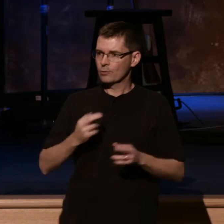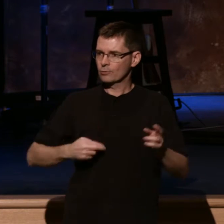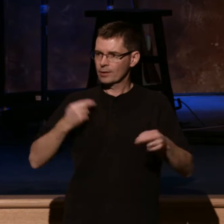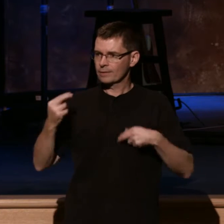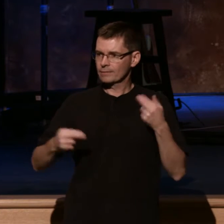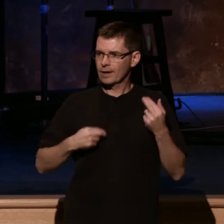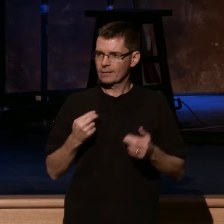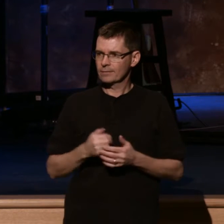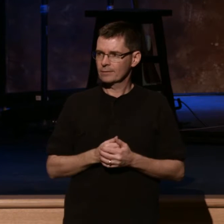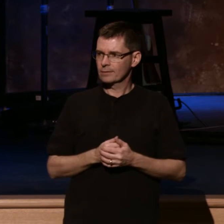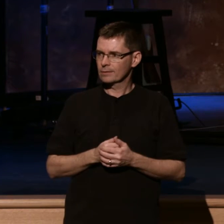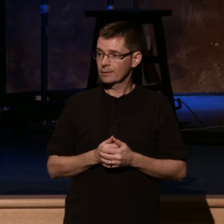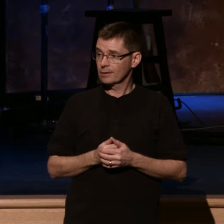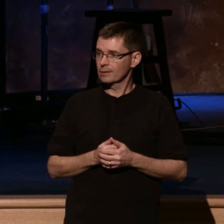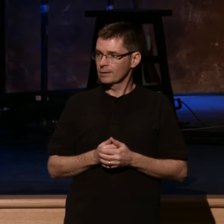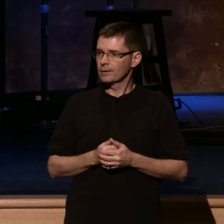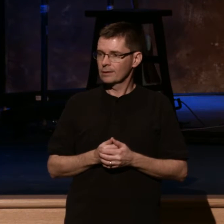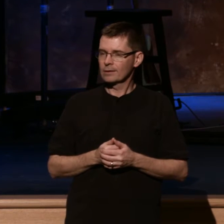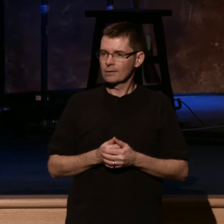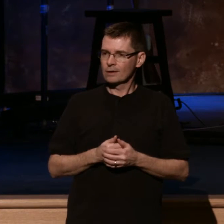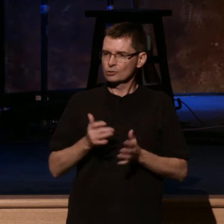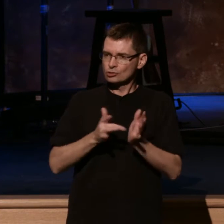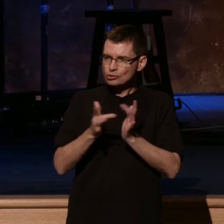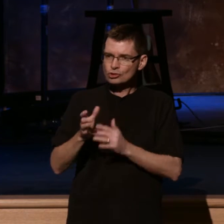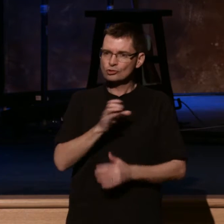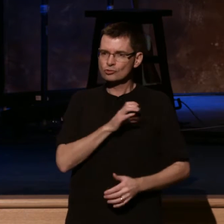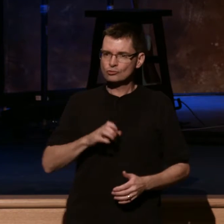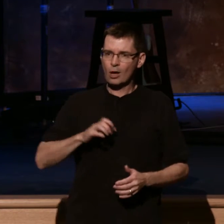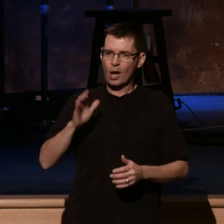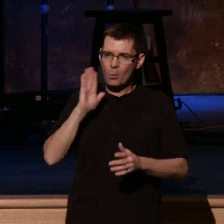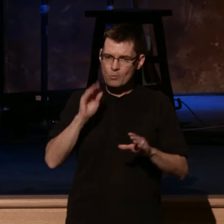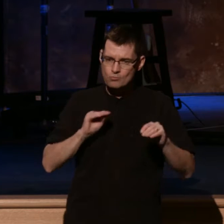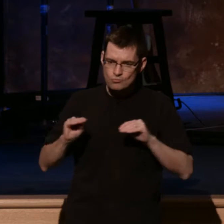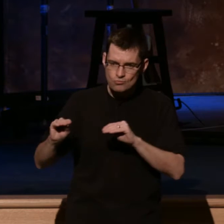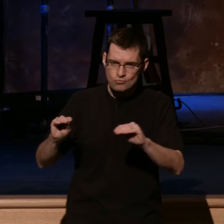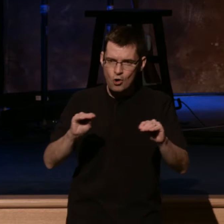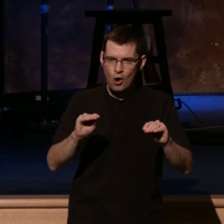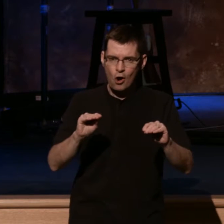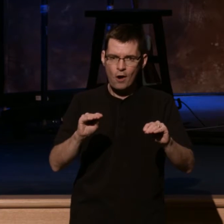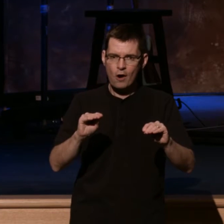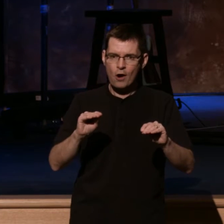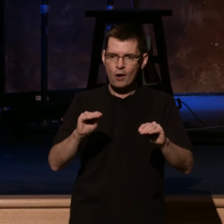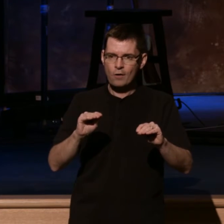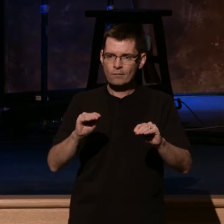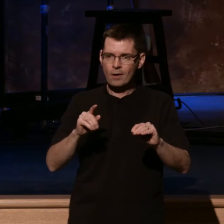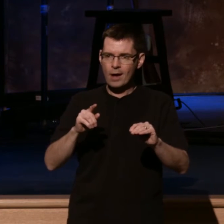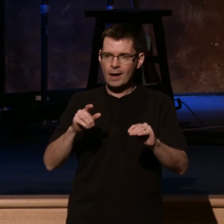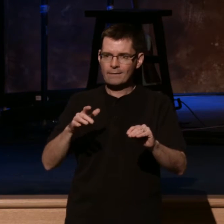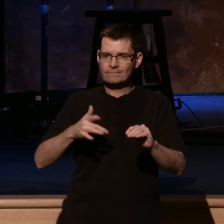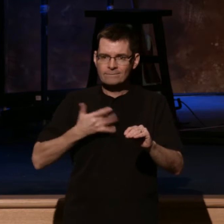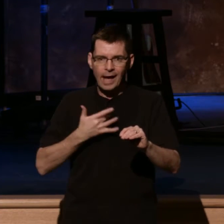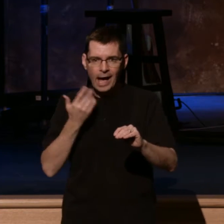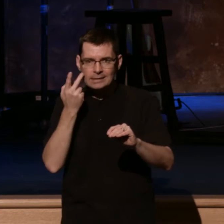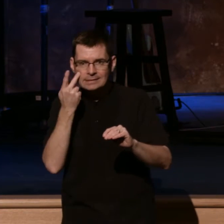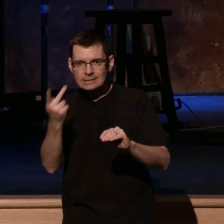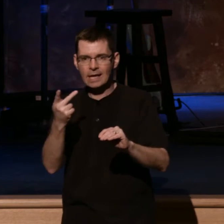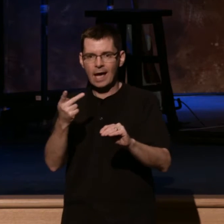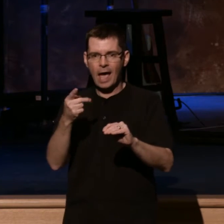Jesus Christ living, moving, felt, heard, seen among his people. And finally,